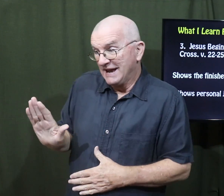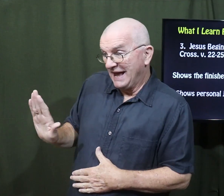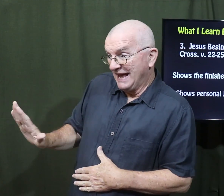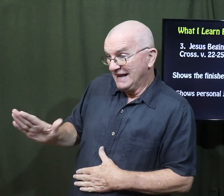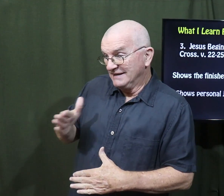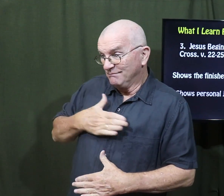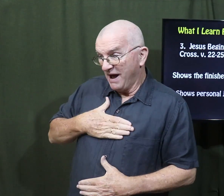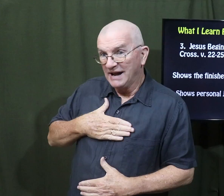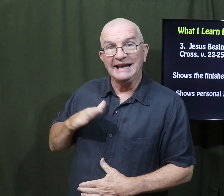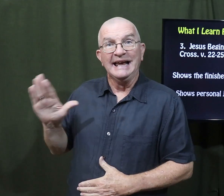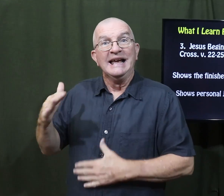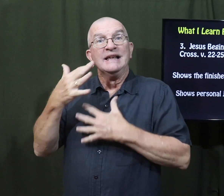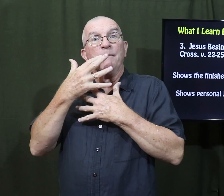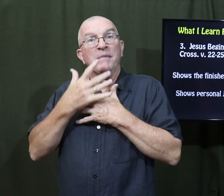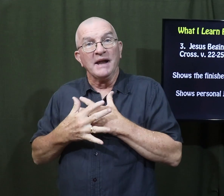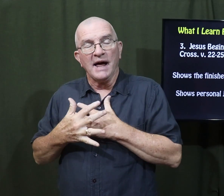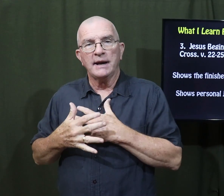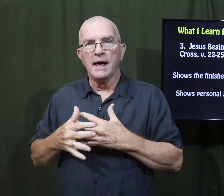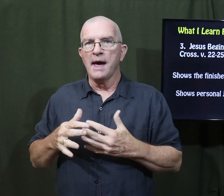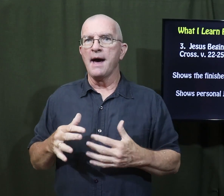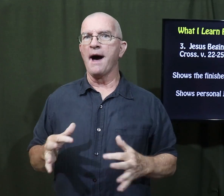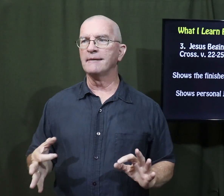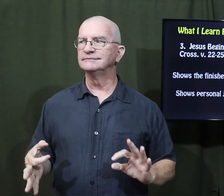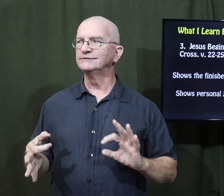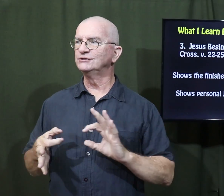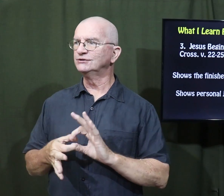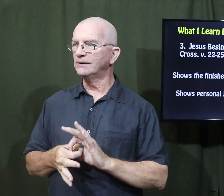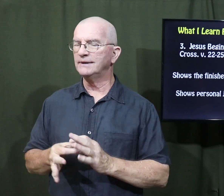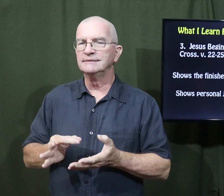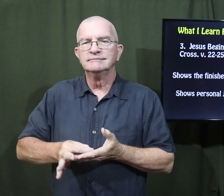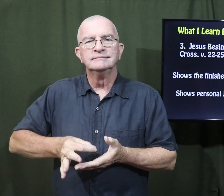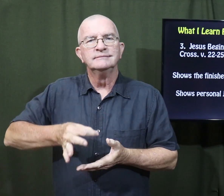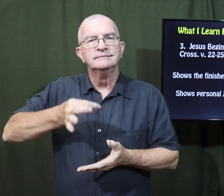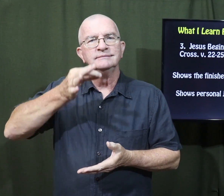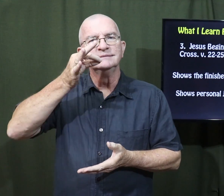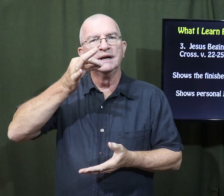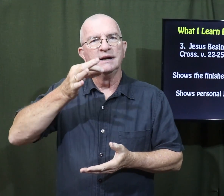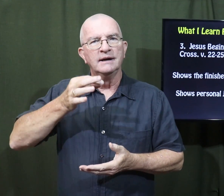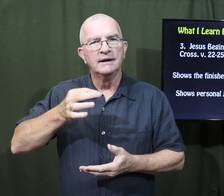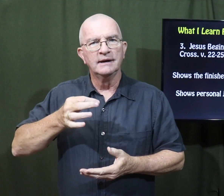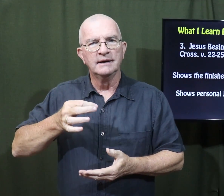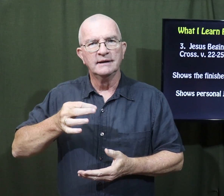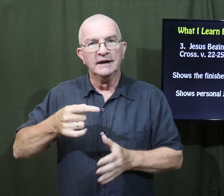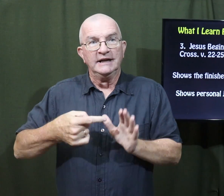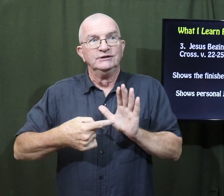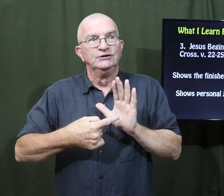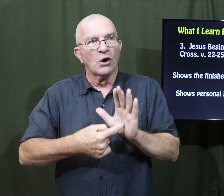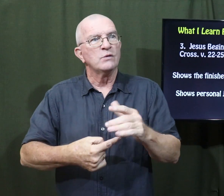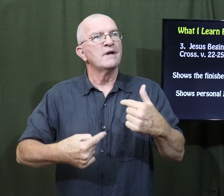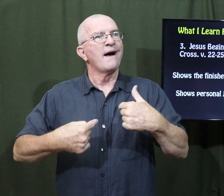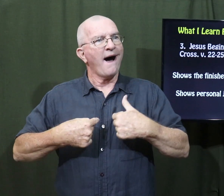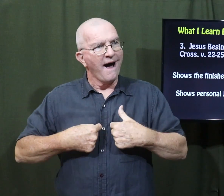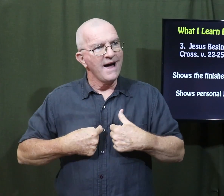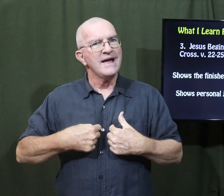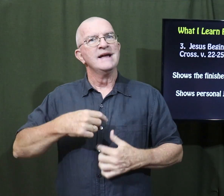He's offering his body and blood and I'm joining that in communion. It shows